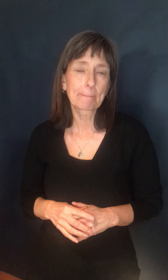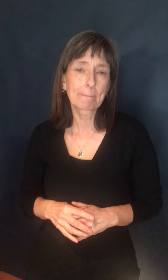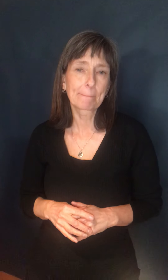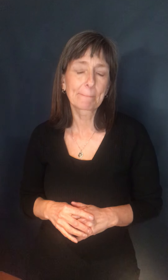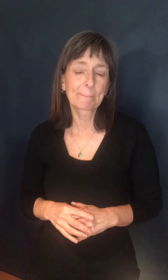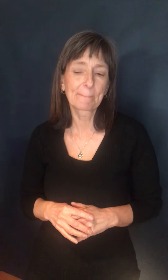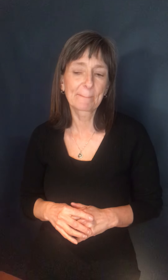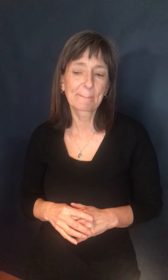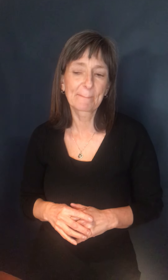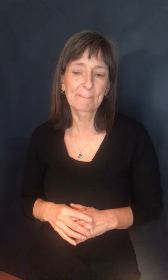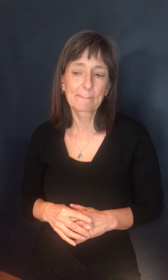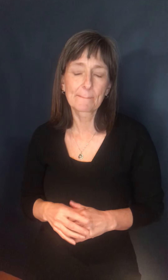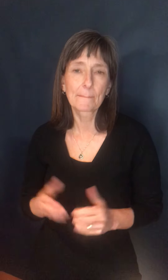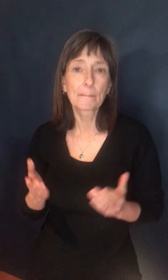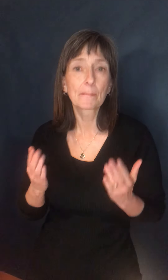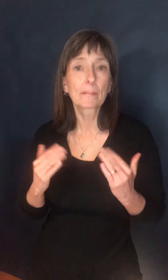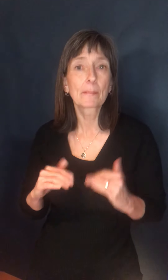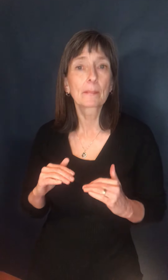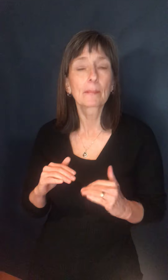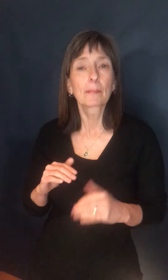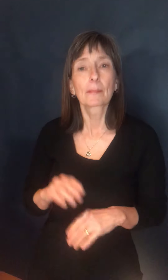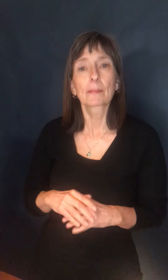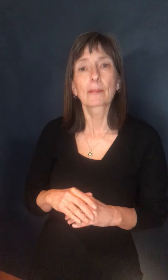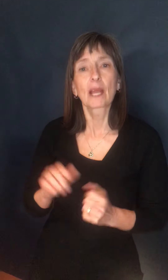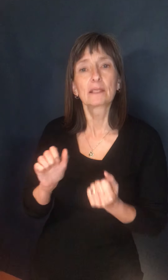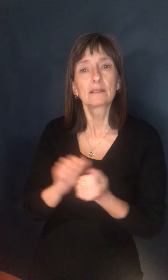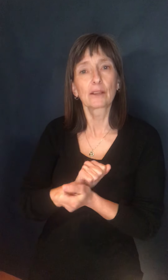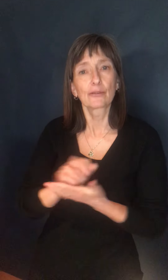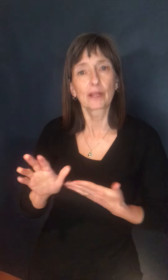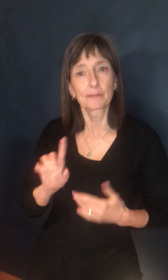The next questions are from Peter Jackson with the telegram. Please go ahead.